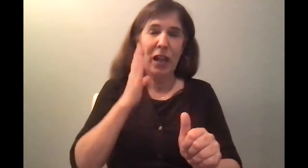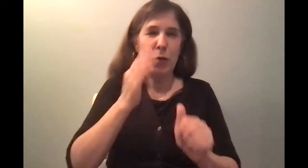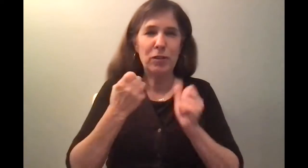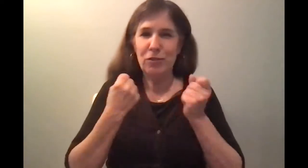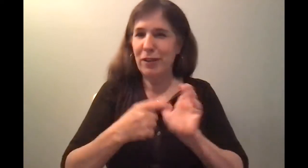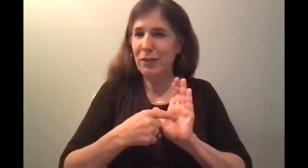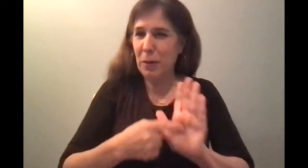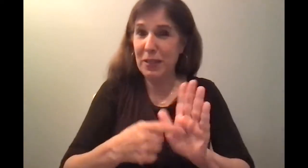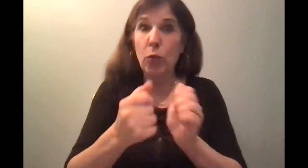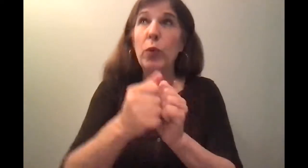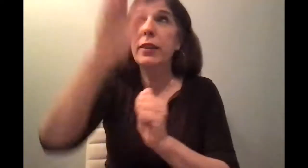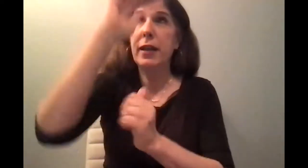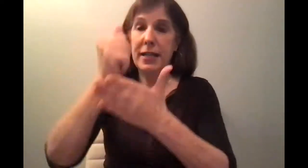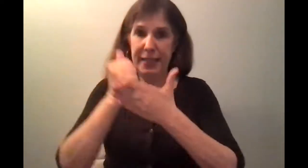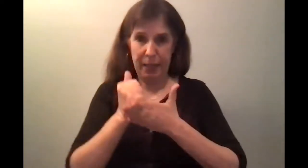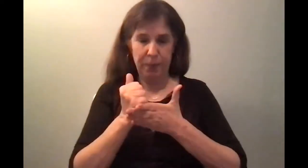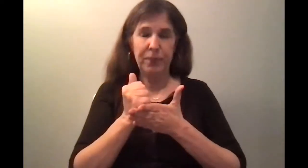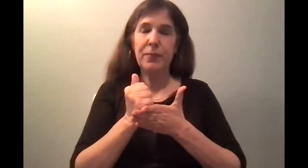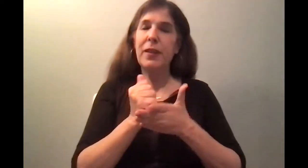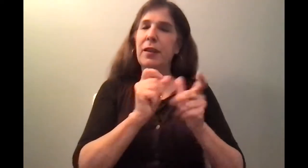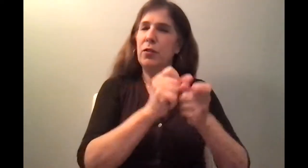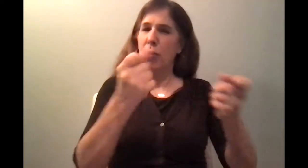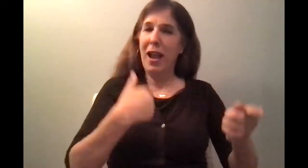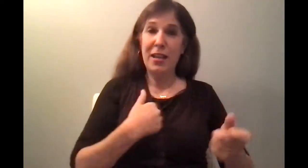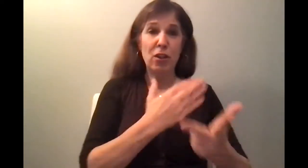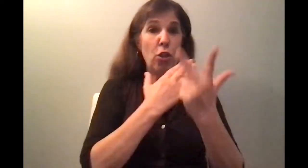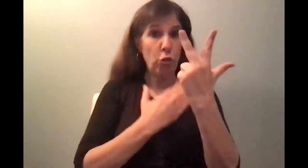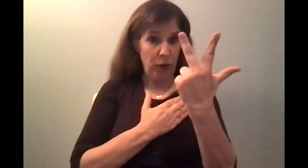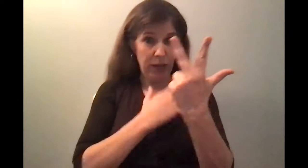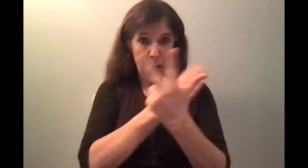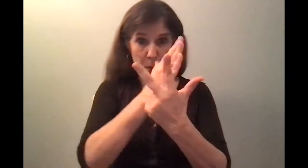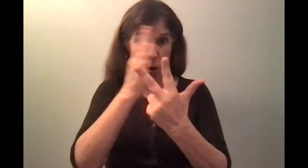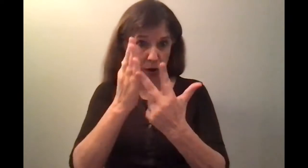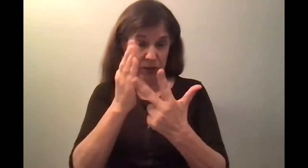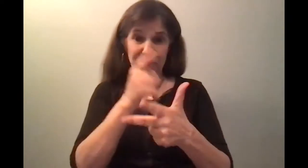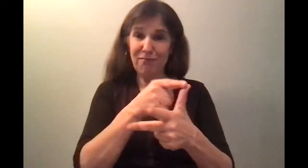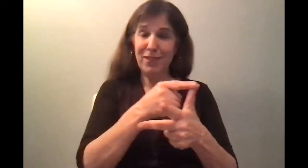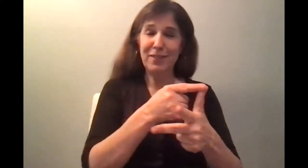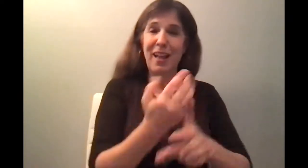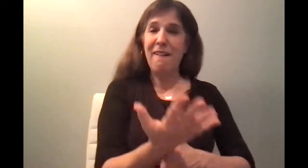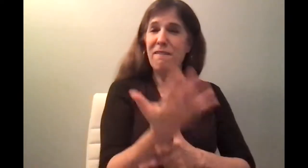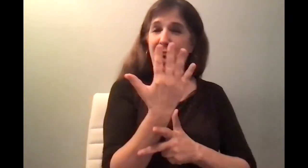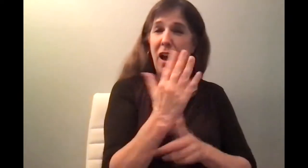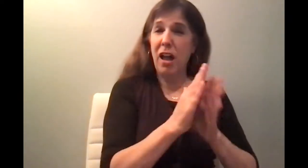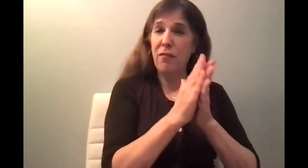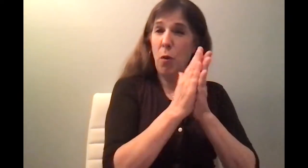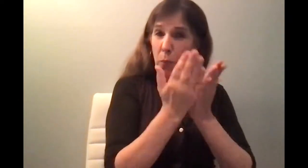Moses, and then prophets, and then writings. What does that mean? Five books of Moses is what